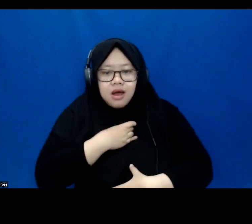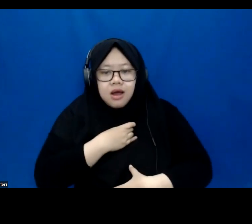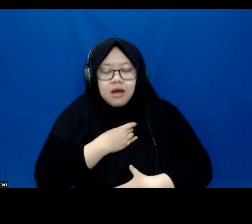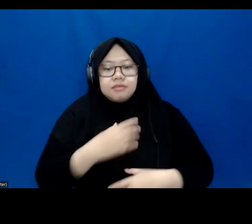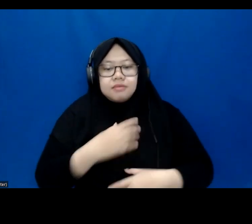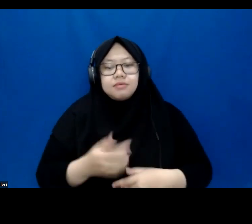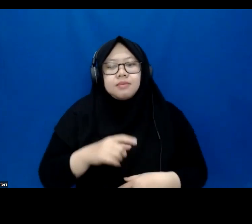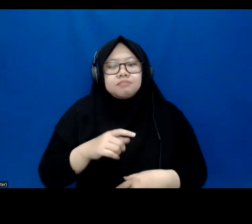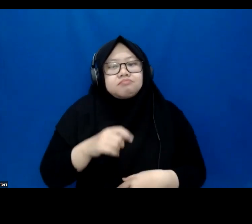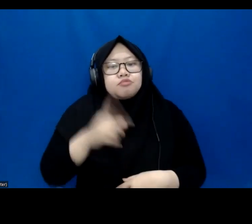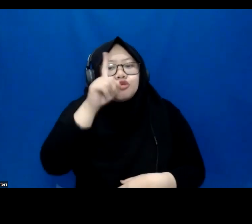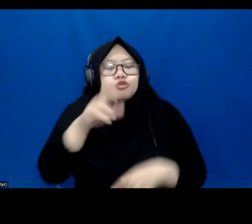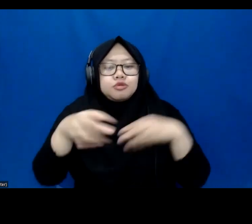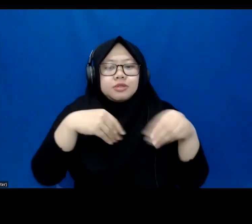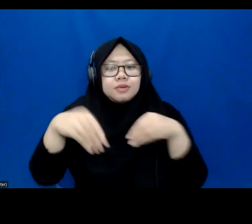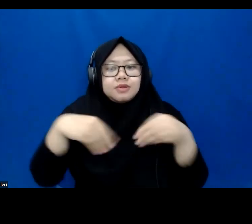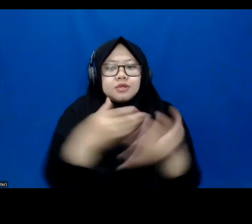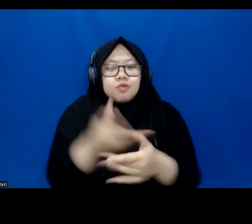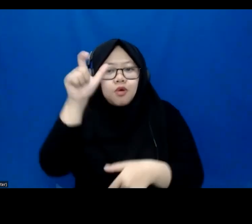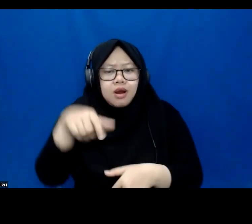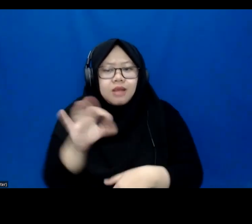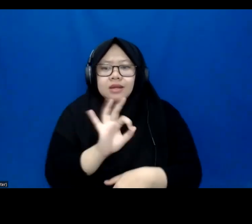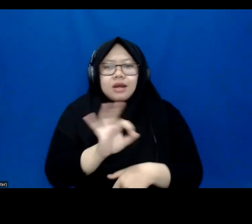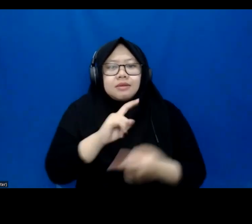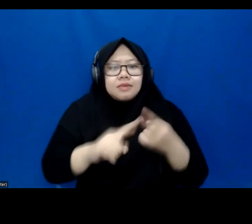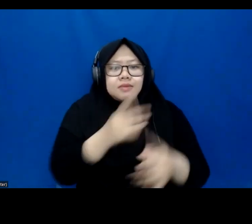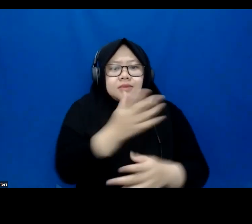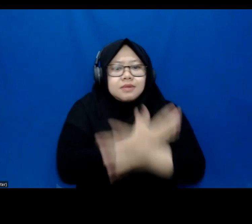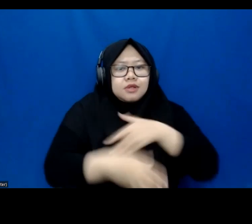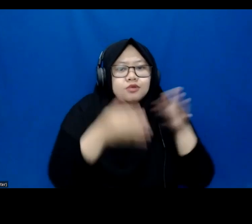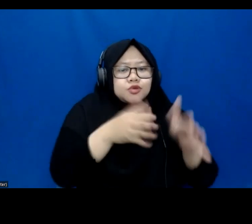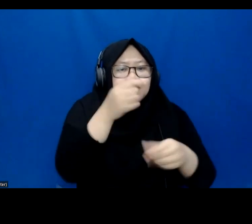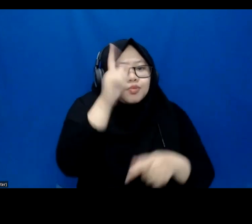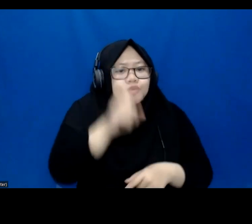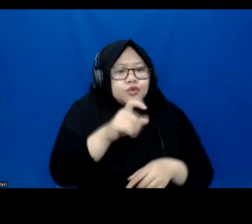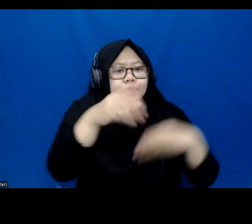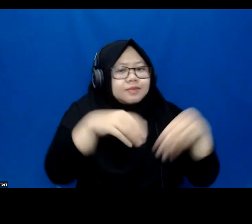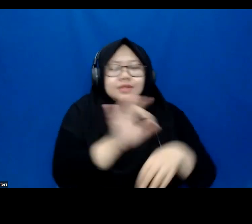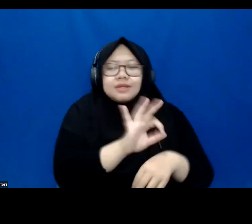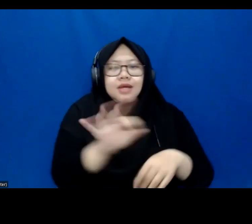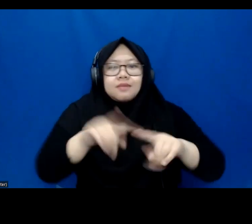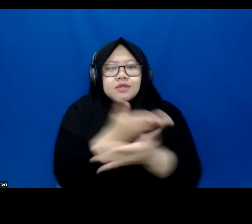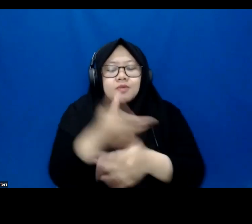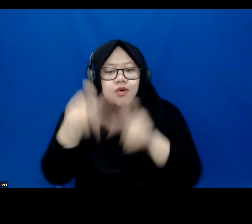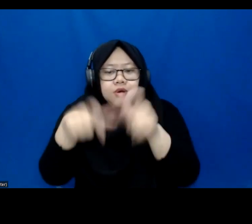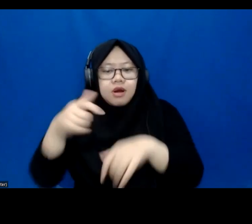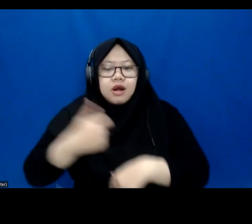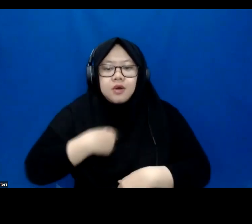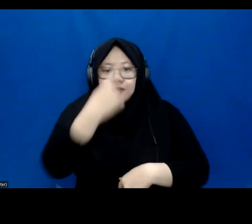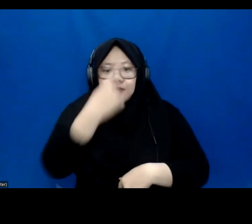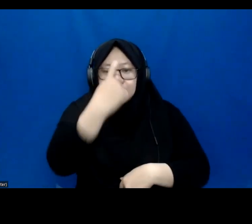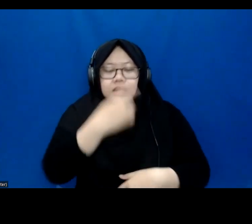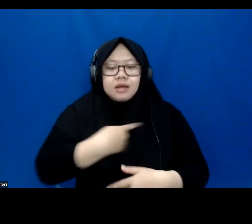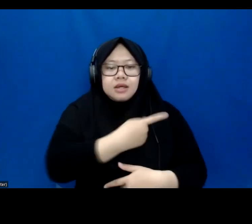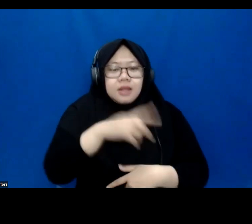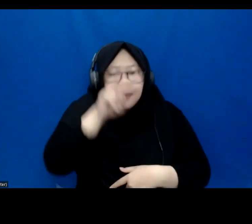not just people with disability. So really, I do know and I do believe that the minute you look at the world